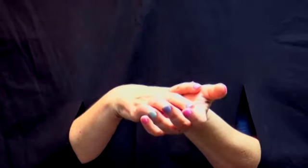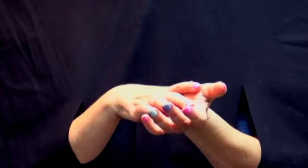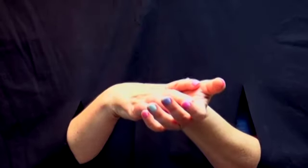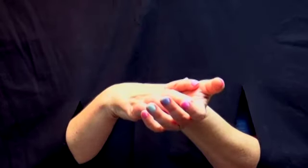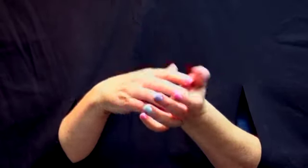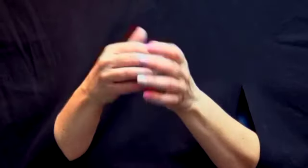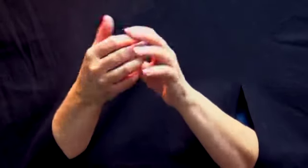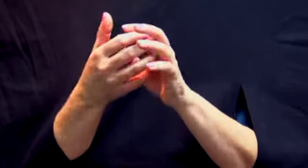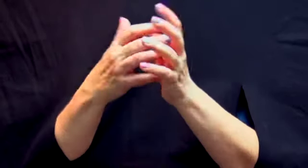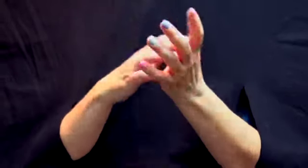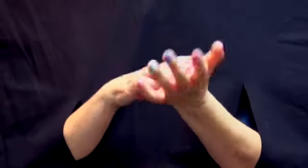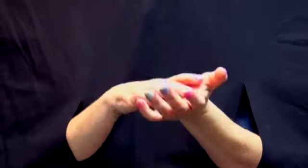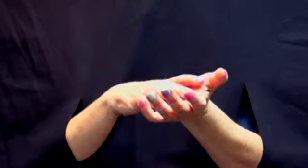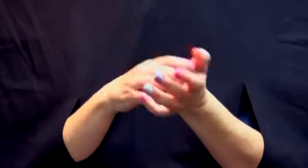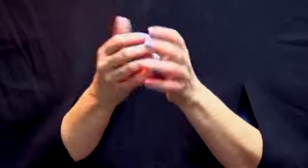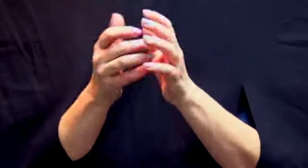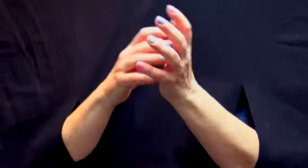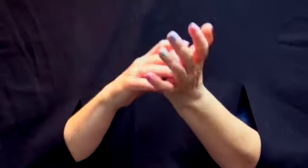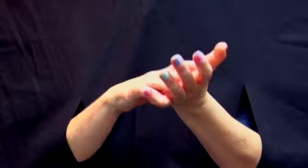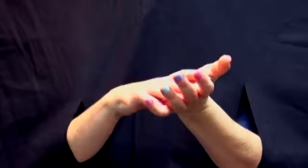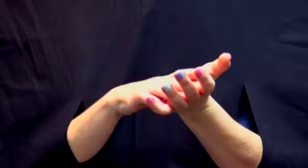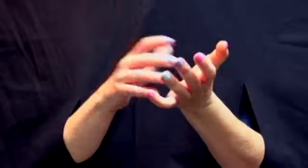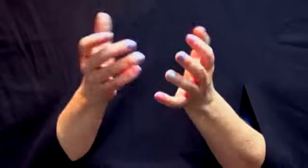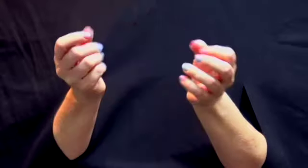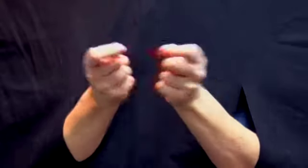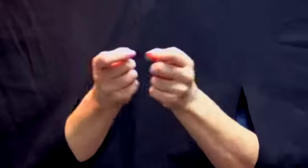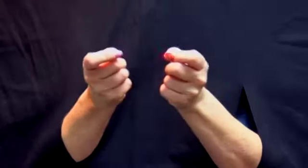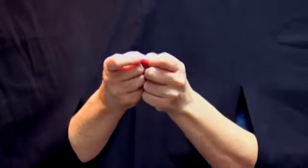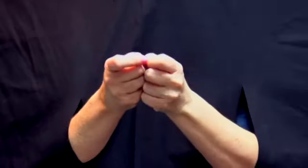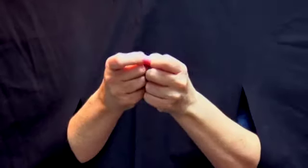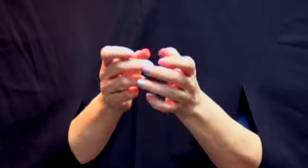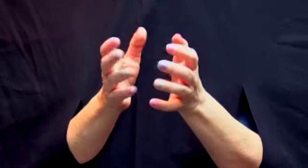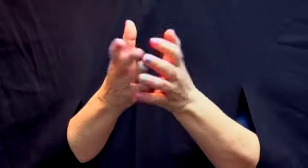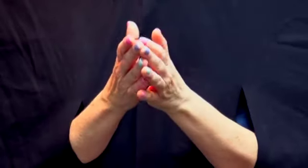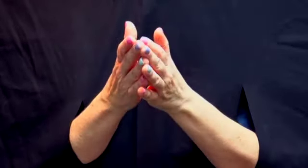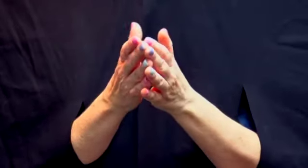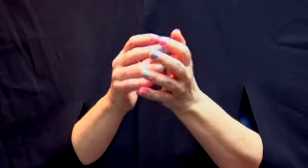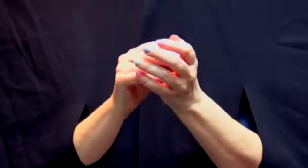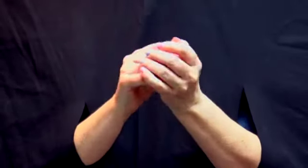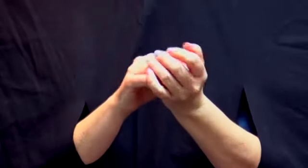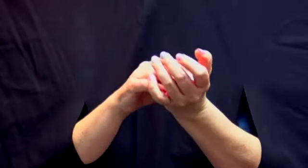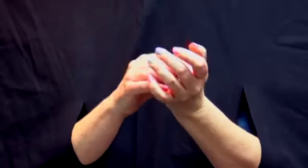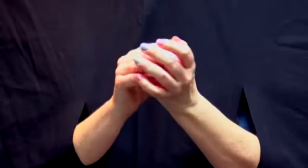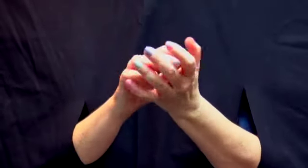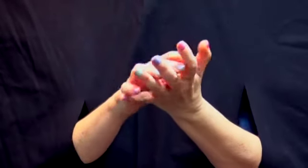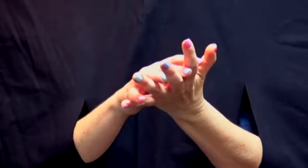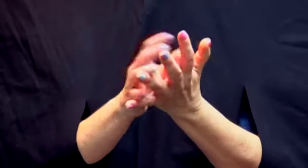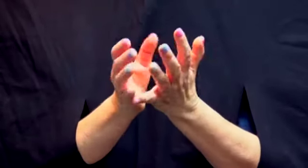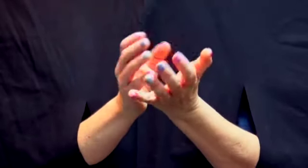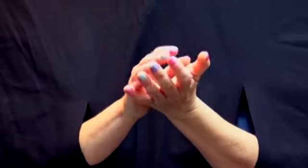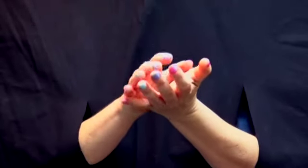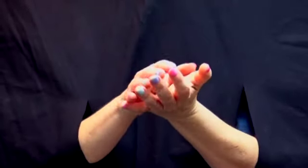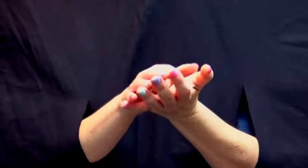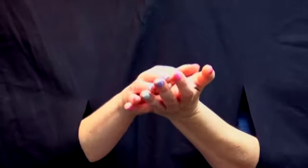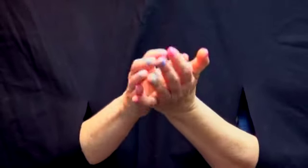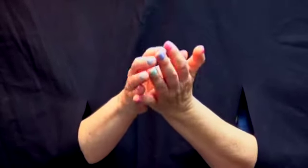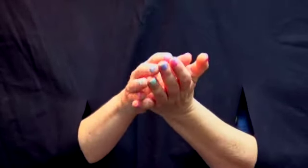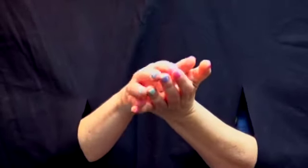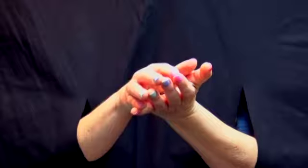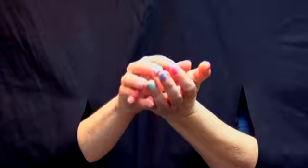dough. You know, like with pizza dough, if put a hole in that, you can't seam it back up again. So, even when I'm working